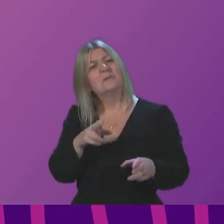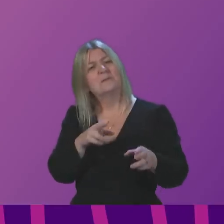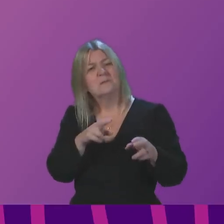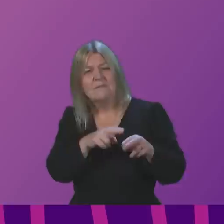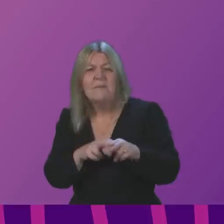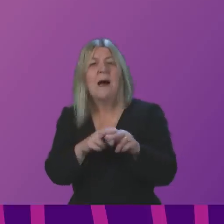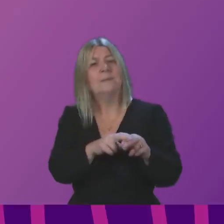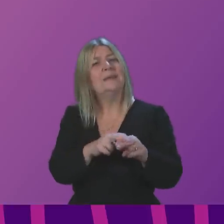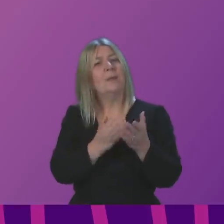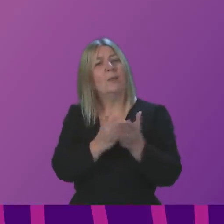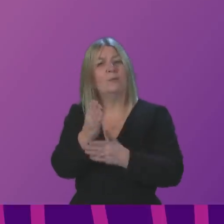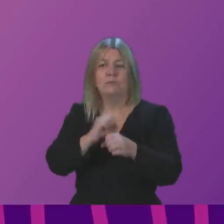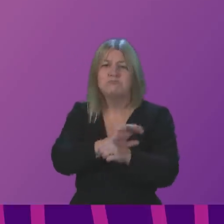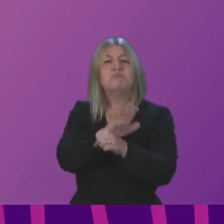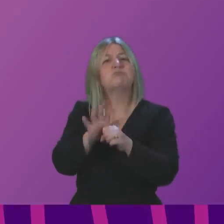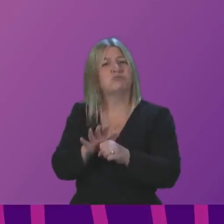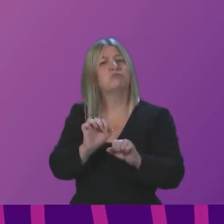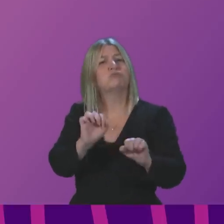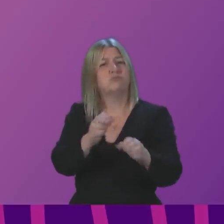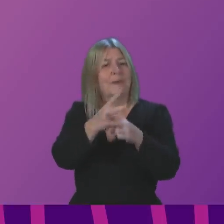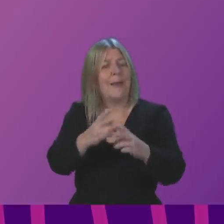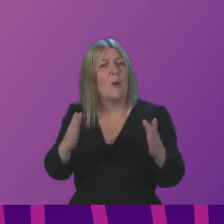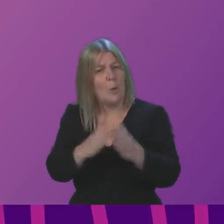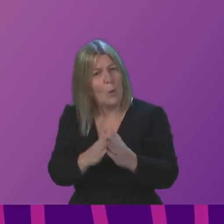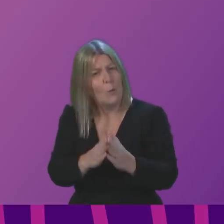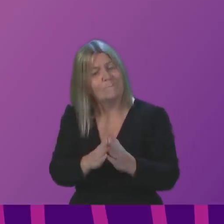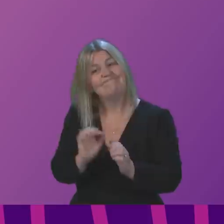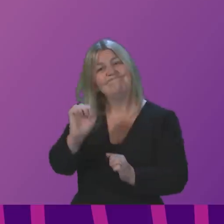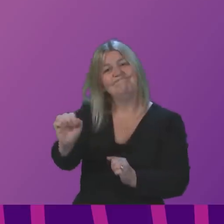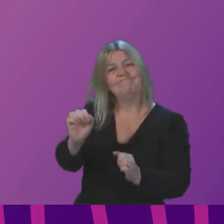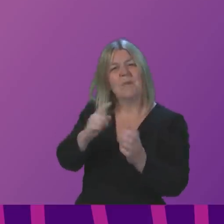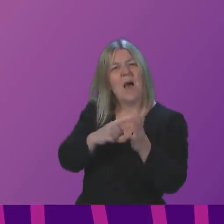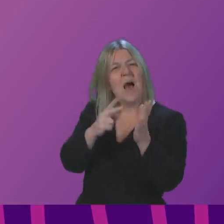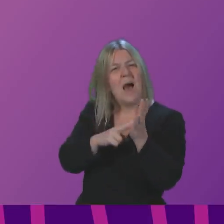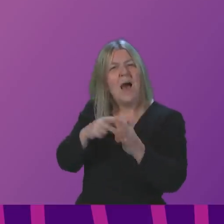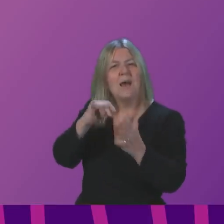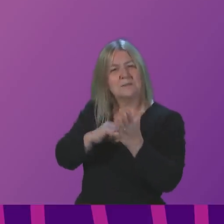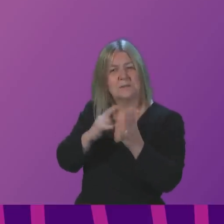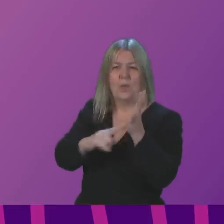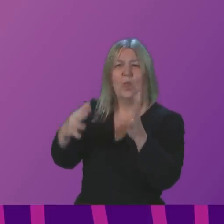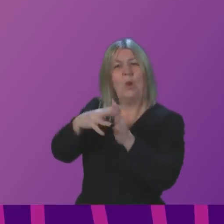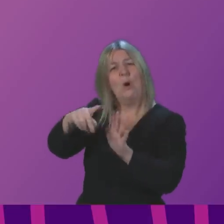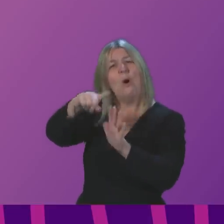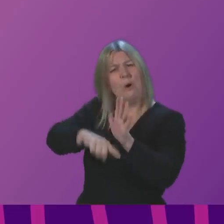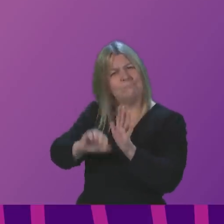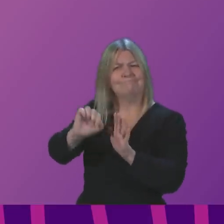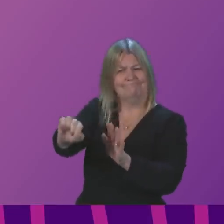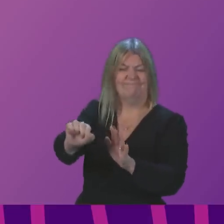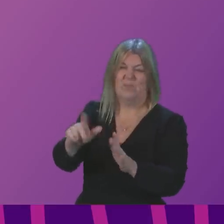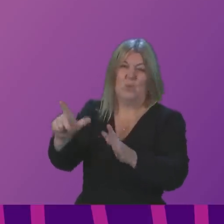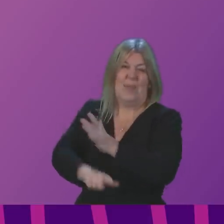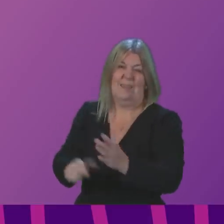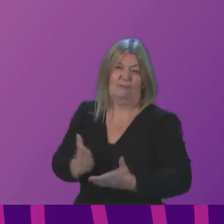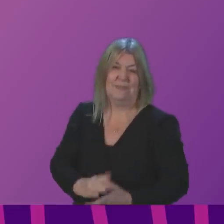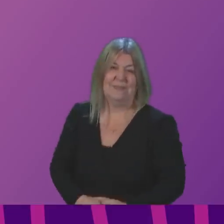Anne's law will come too late, including for my constituent Anne Duke, the inspiration behind the campaign. Loneliness